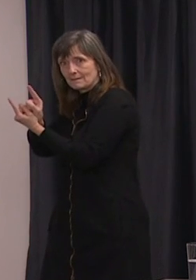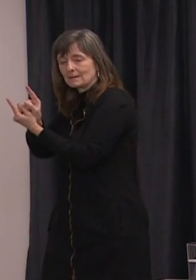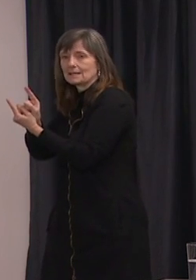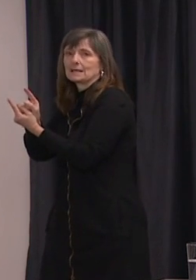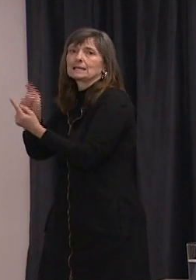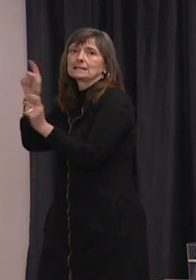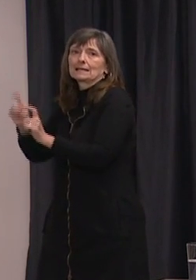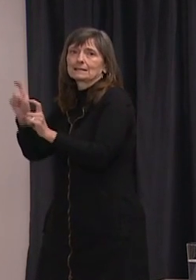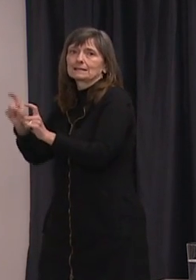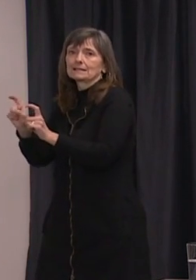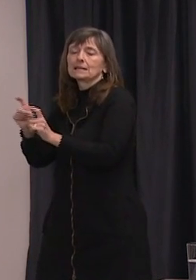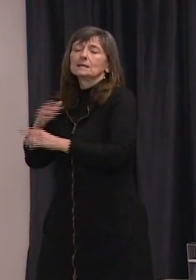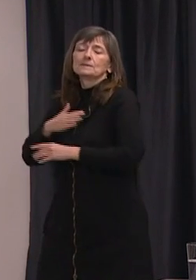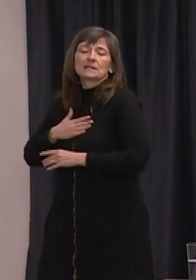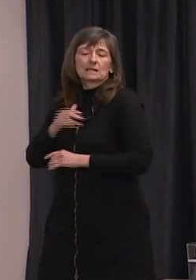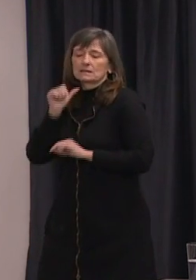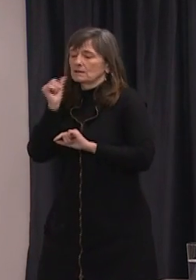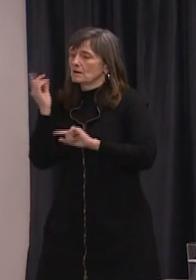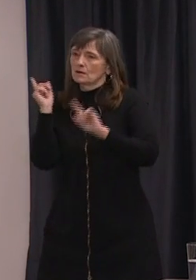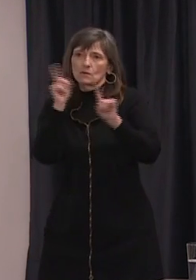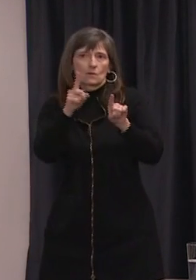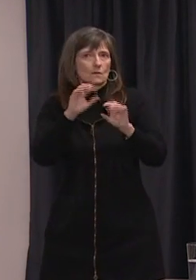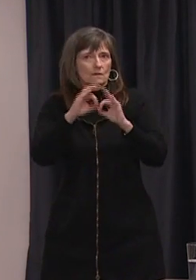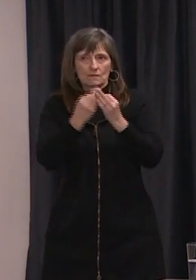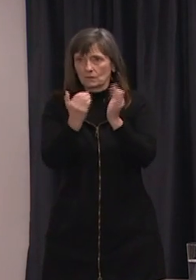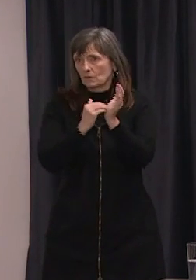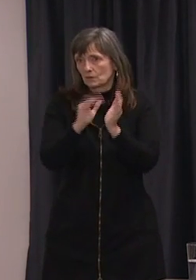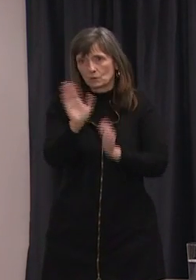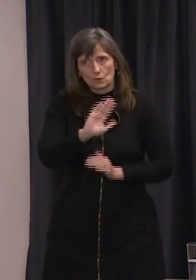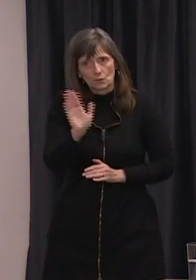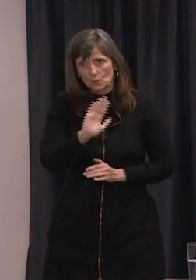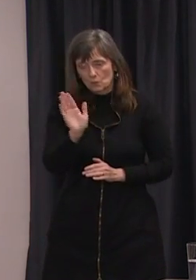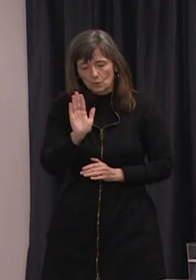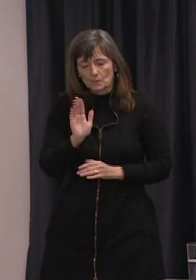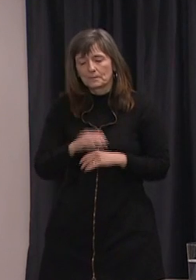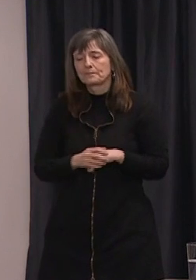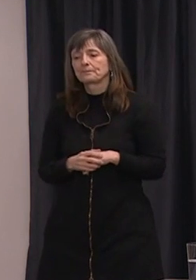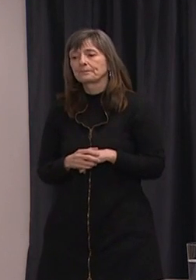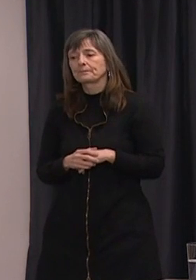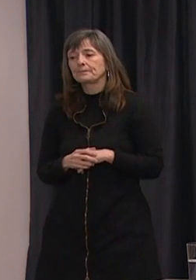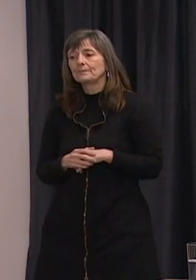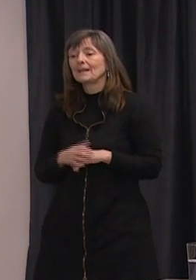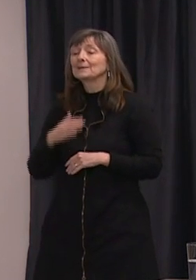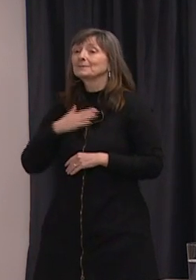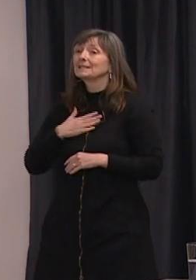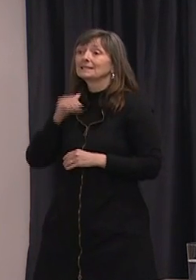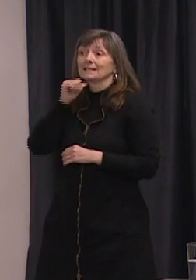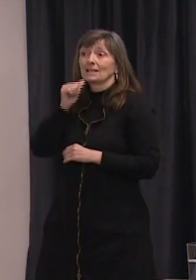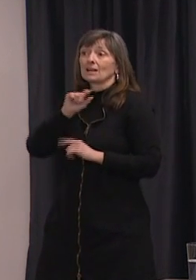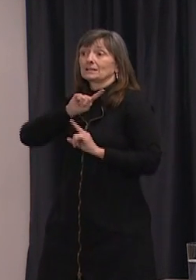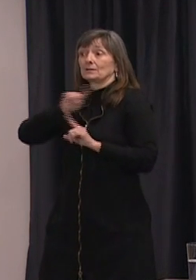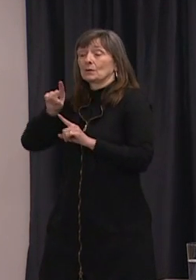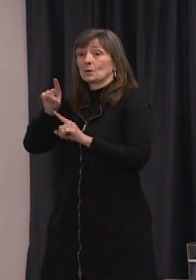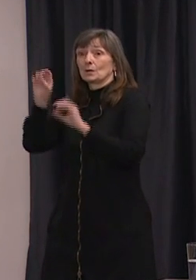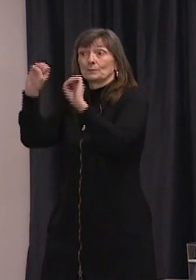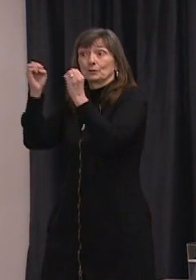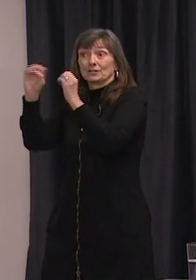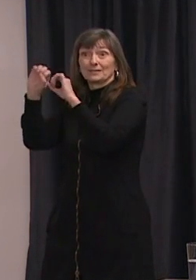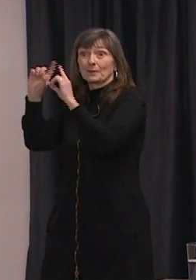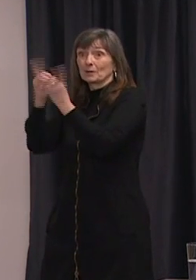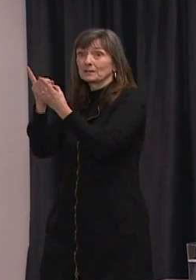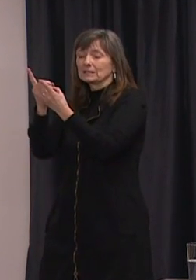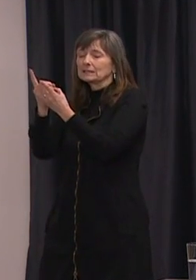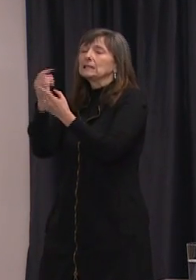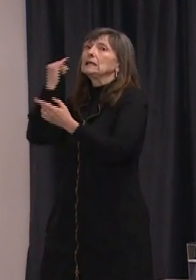do not visit your family physician's office, and unless it is a medical emergency, please do not go to your emergency department.